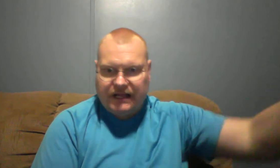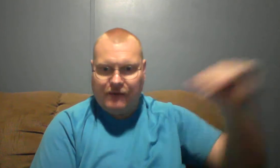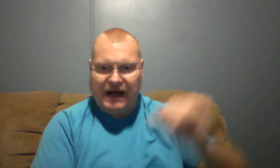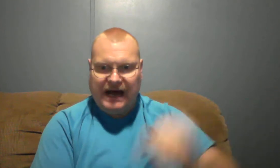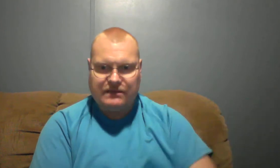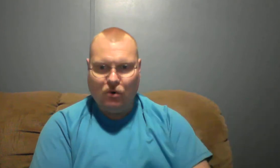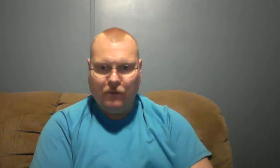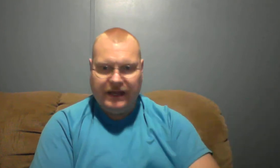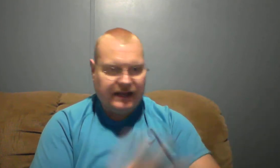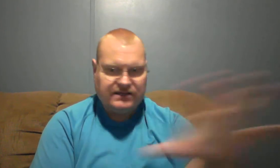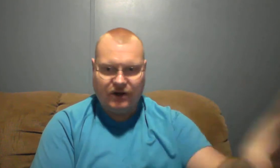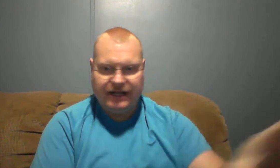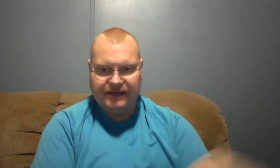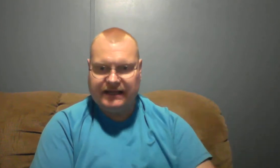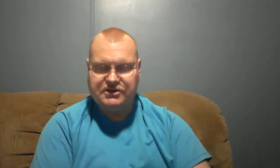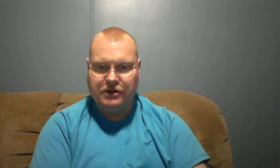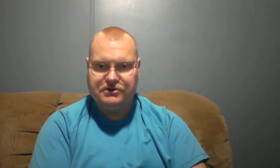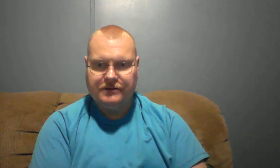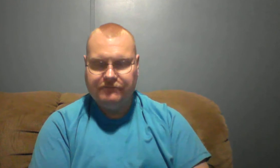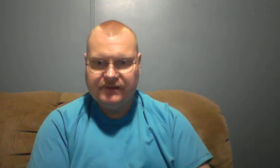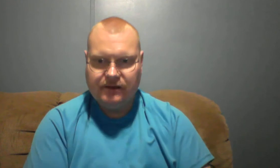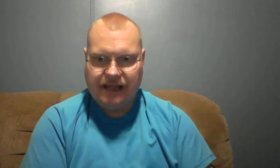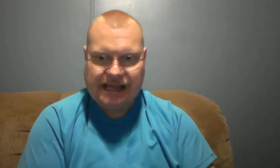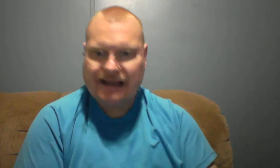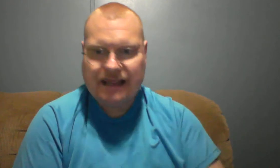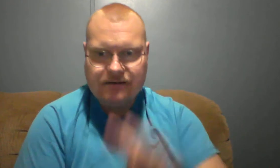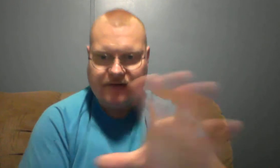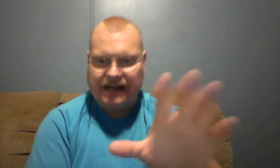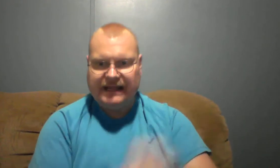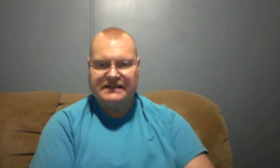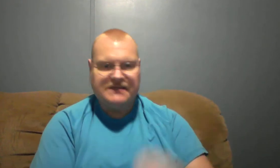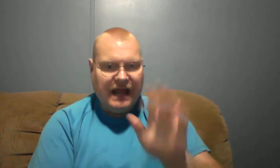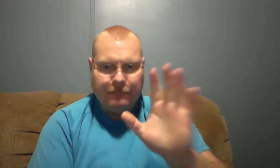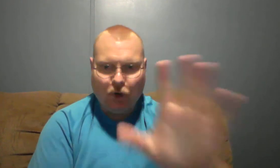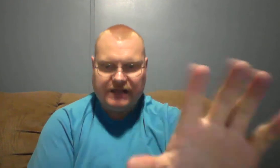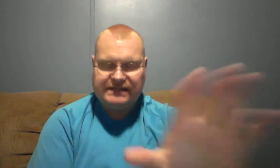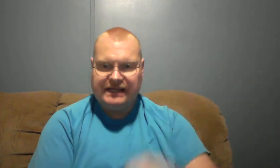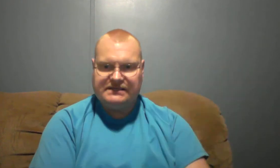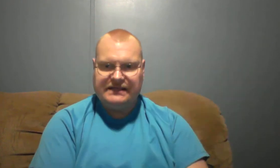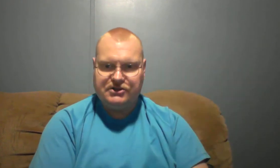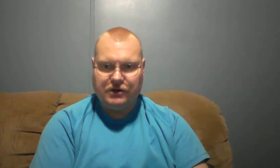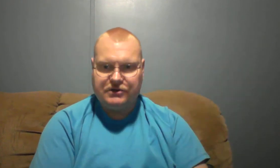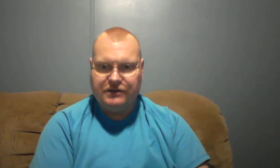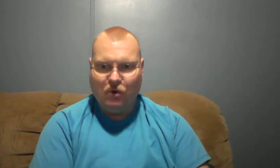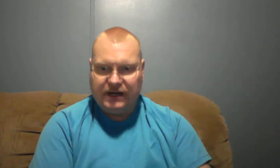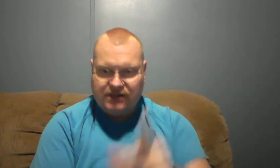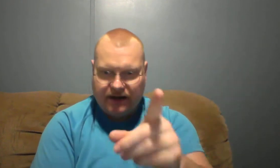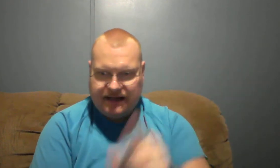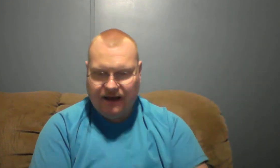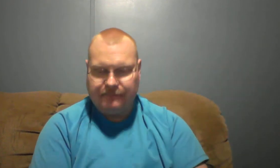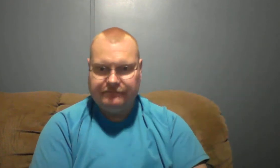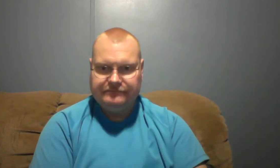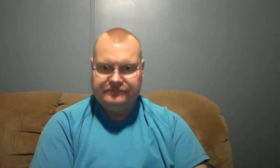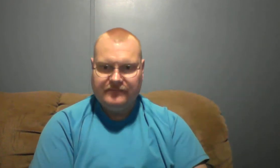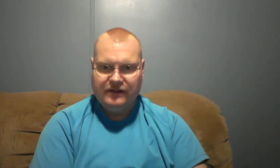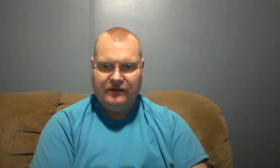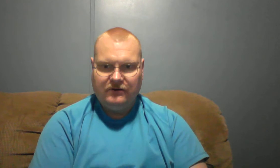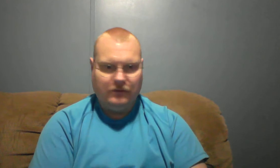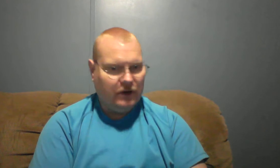got behind the pulpit. He's already got that church. He doesn't need to fight against and press against that church anymore. He's already got them. Well, Brother